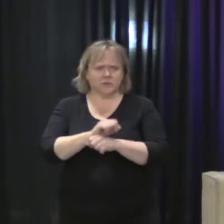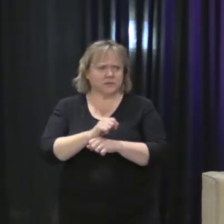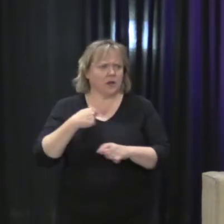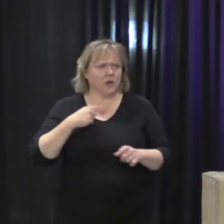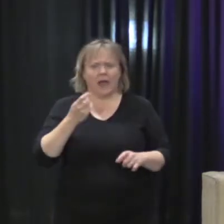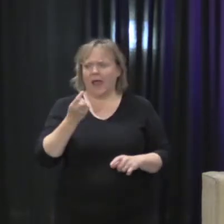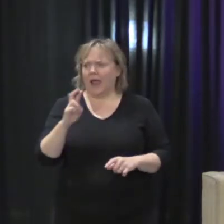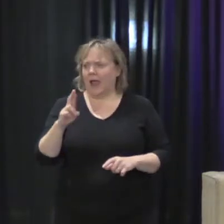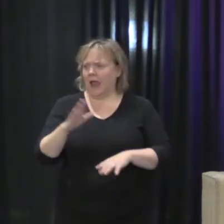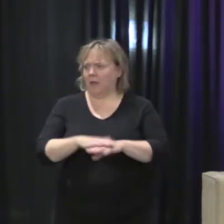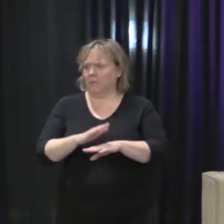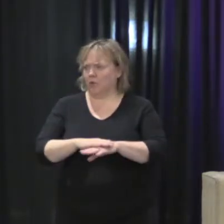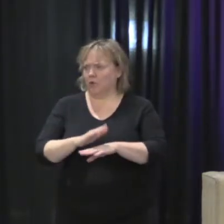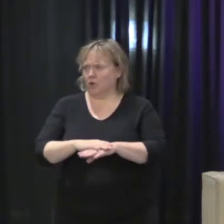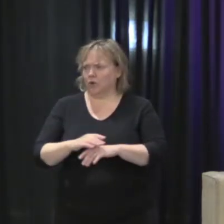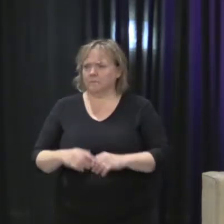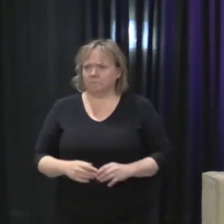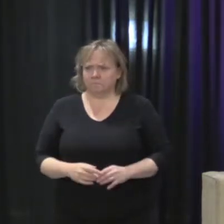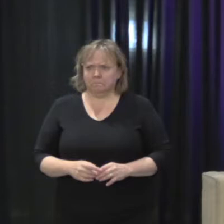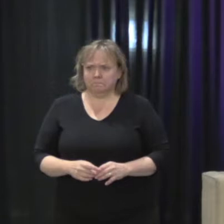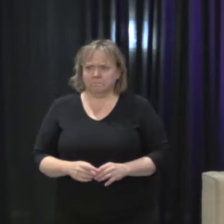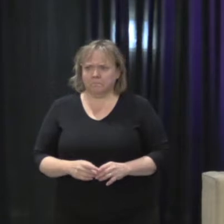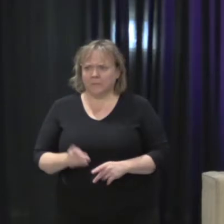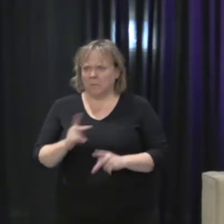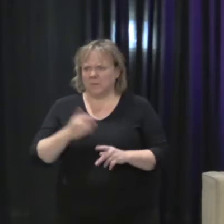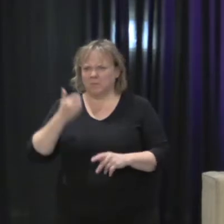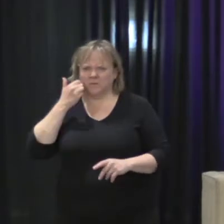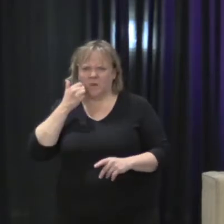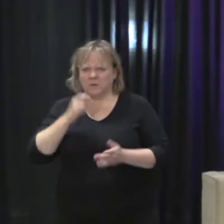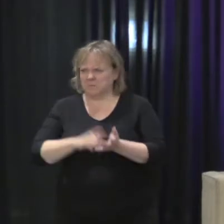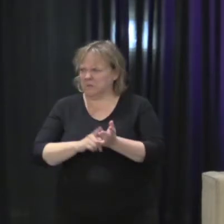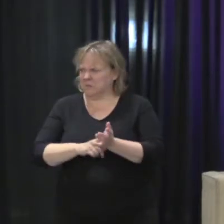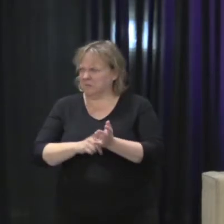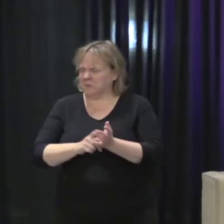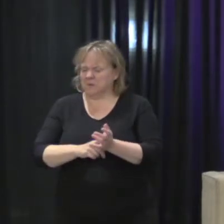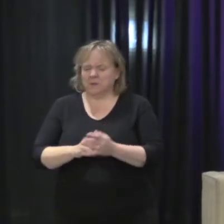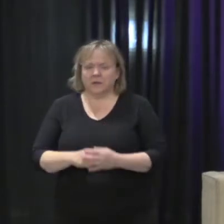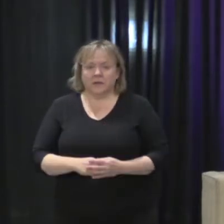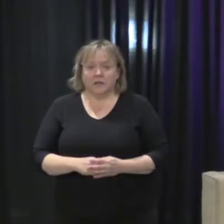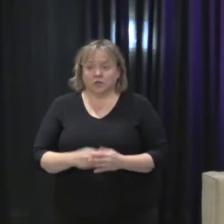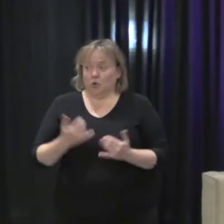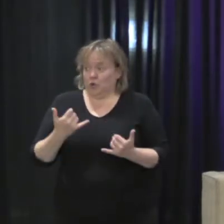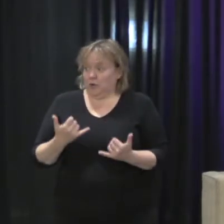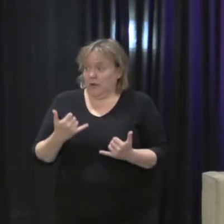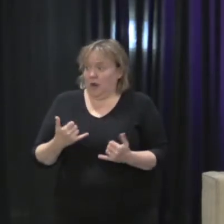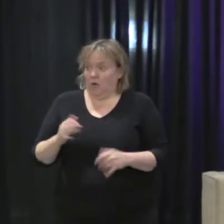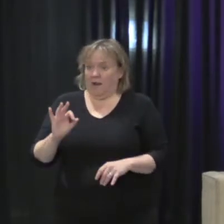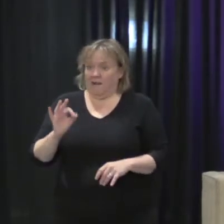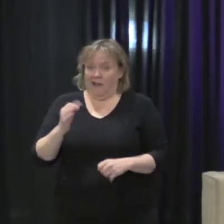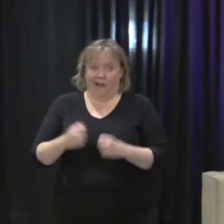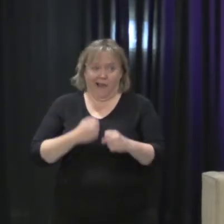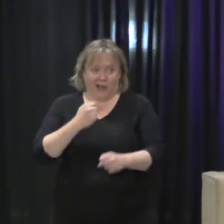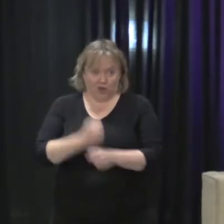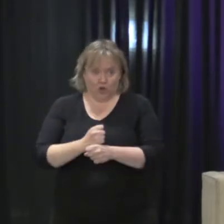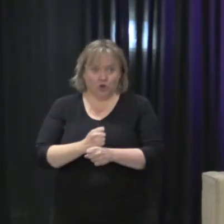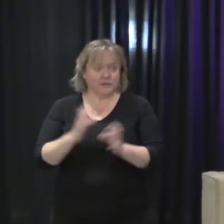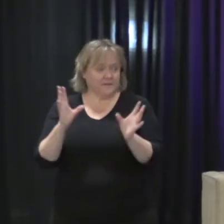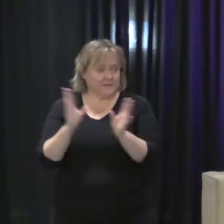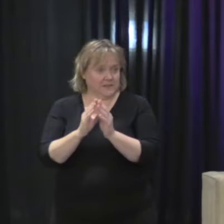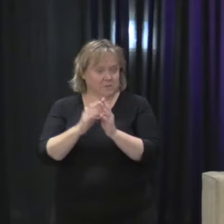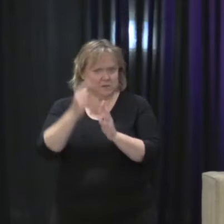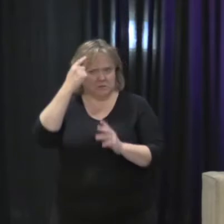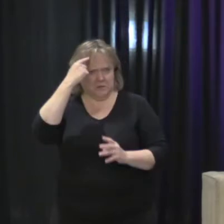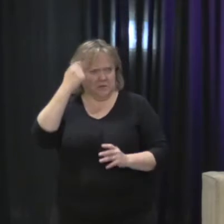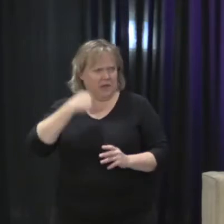Okay. Now, this is our ninth summit, so you would think nothing would be daunting to me when it comes to